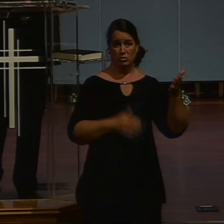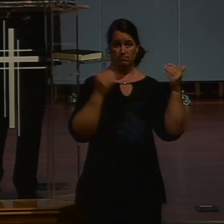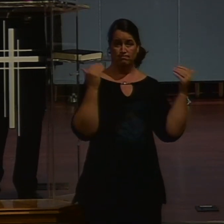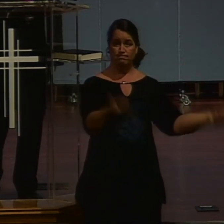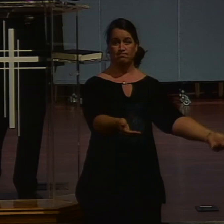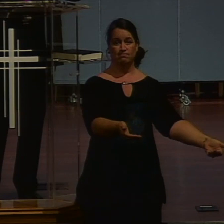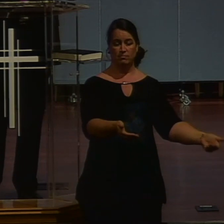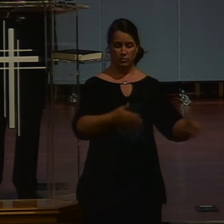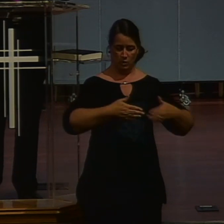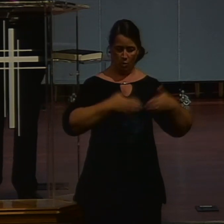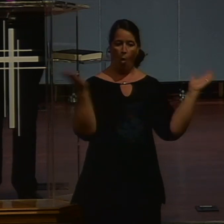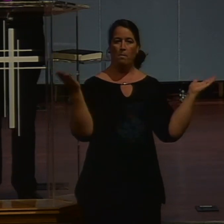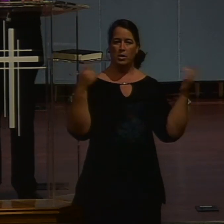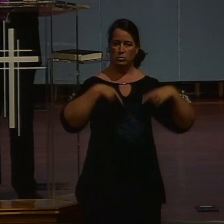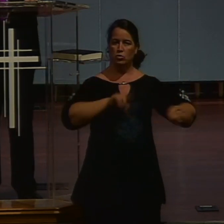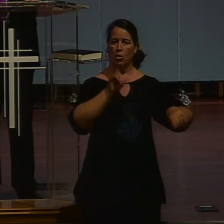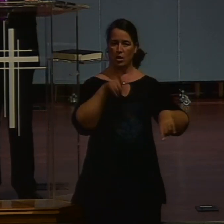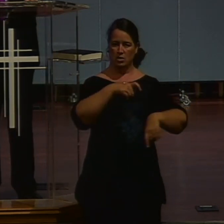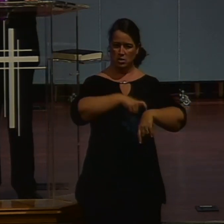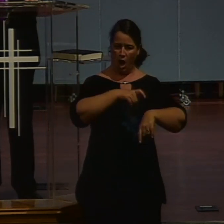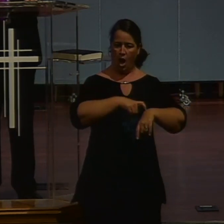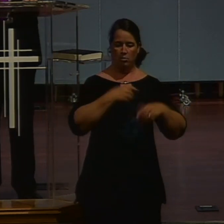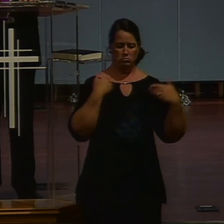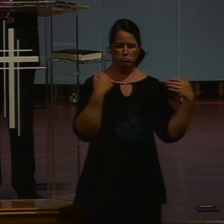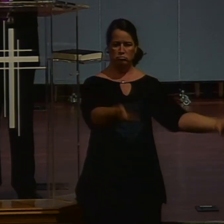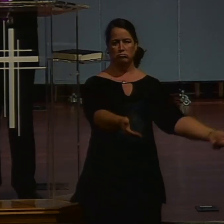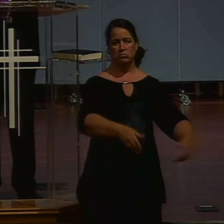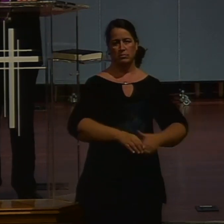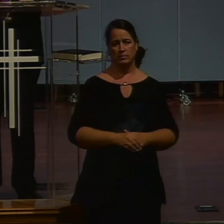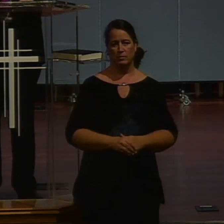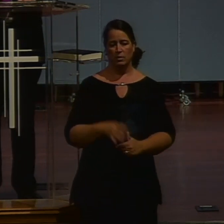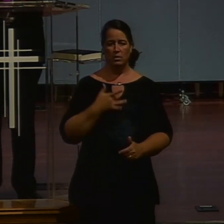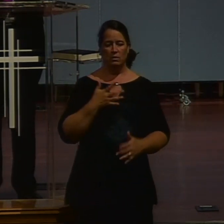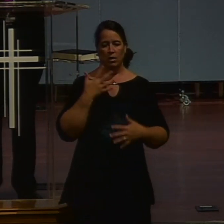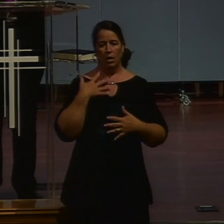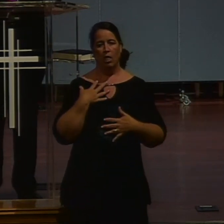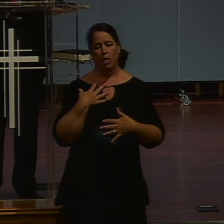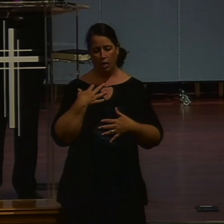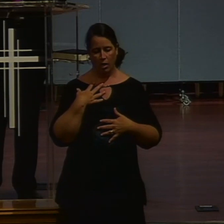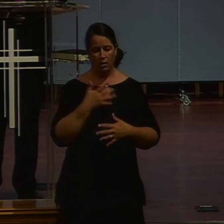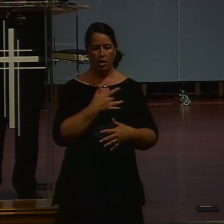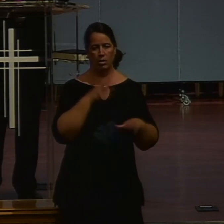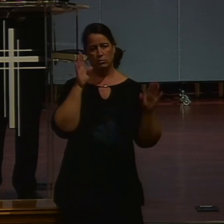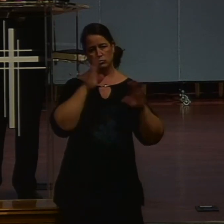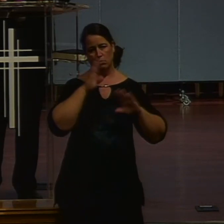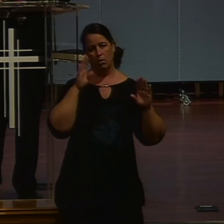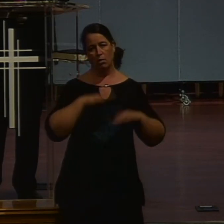on demand, even during the pandemic. Dear ones, it troubles me when someone exploits